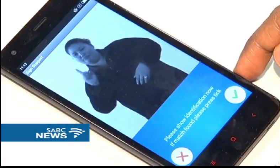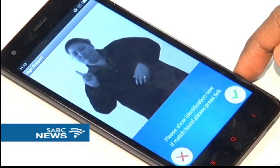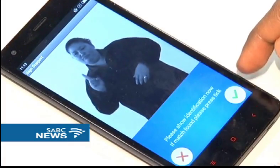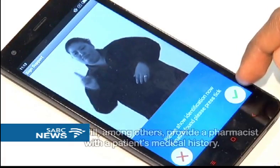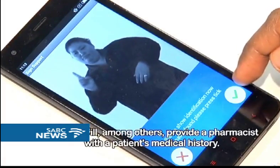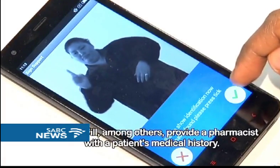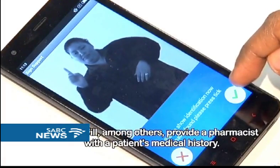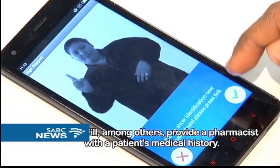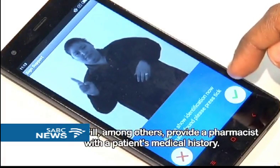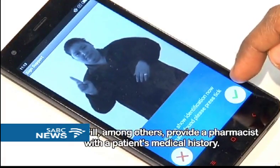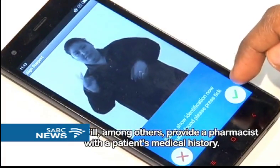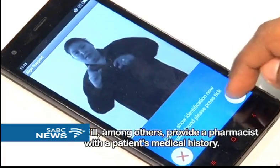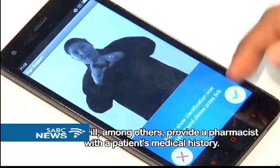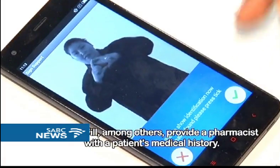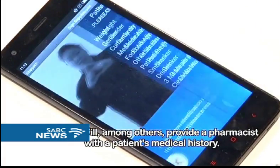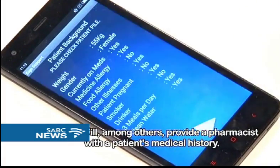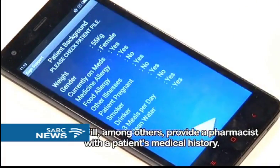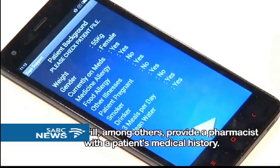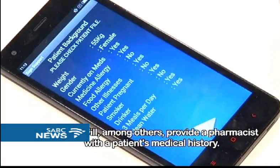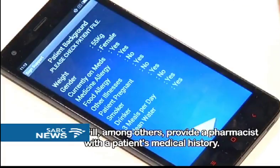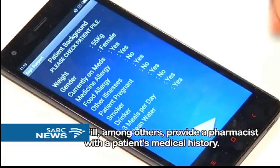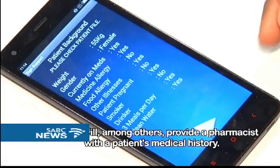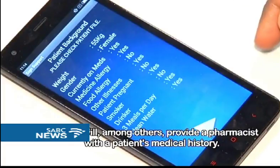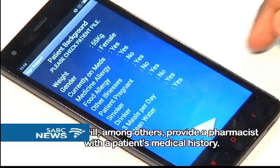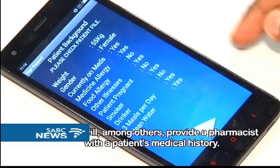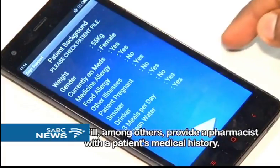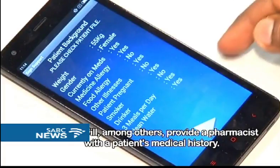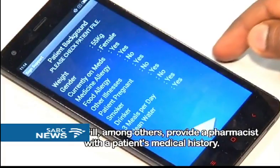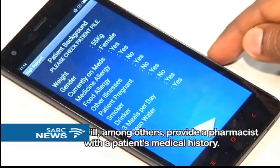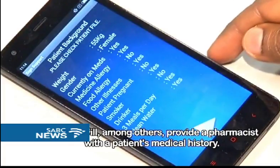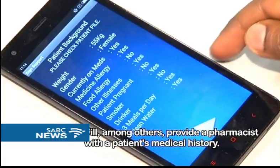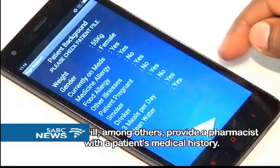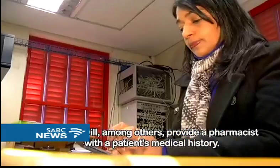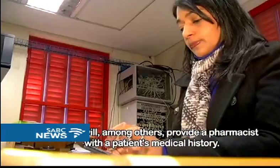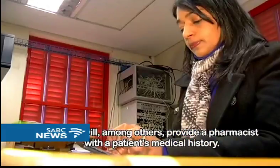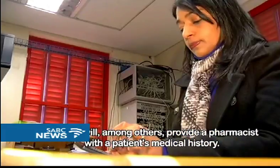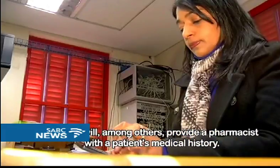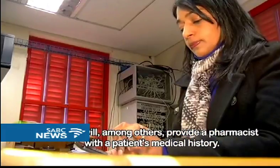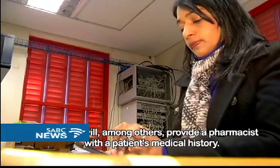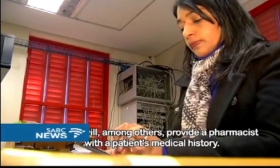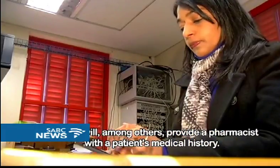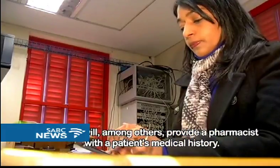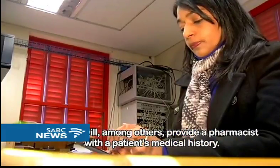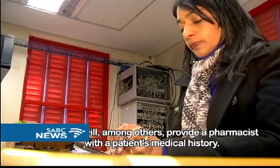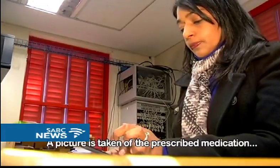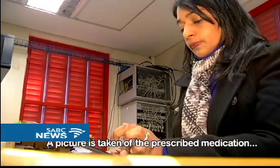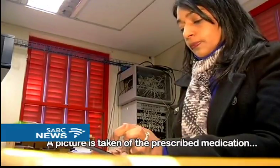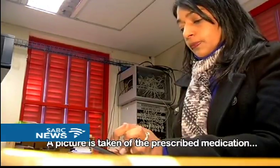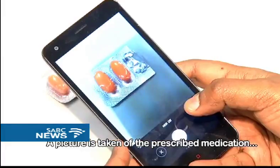The app will, among others, provide a pharmacist with a patient's medical history. A picture is taken